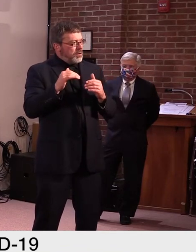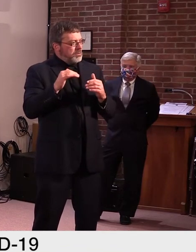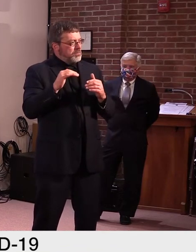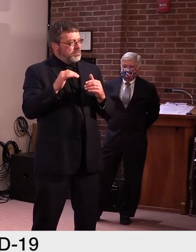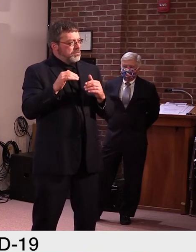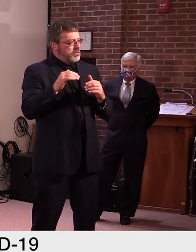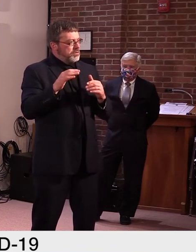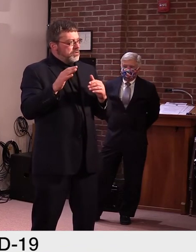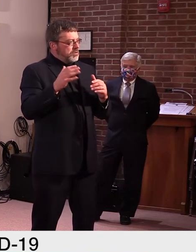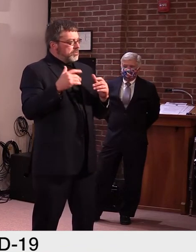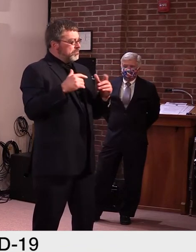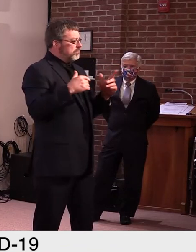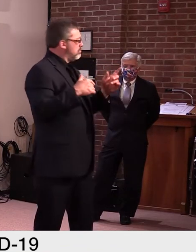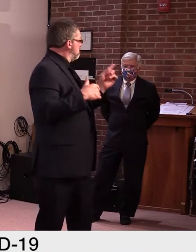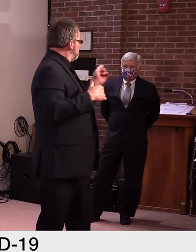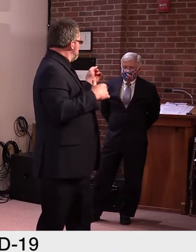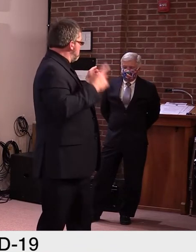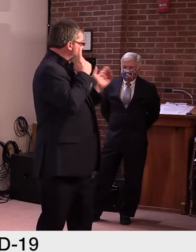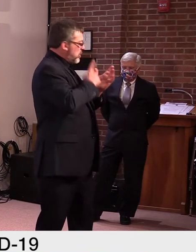going to, uh, bring forth.